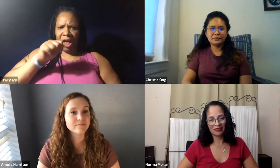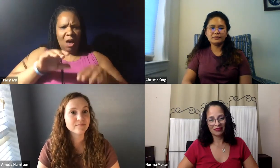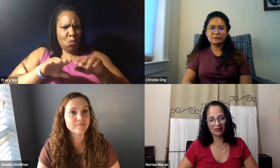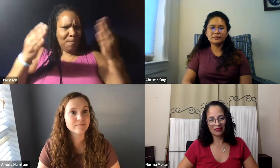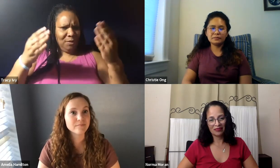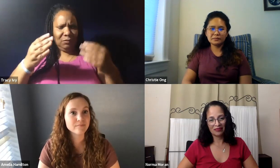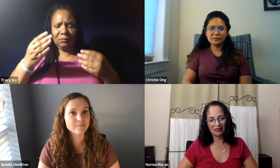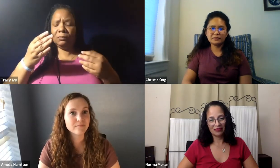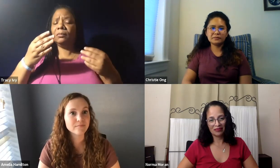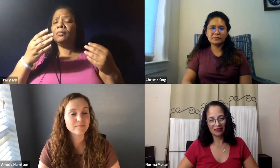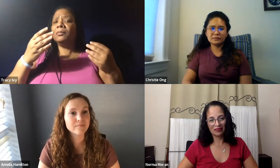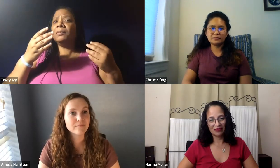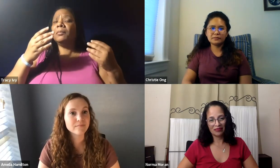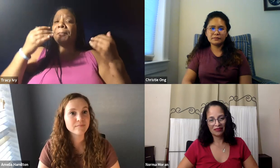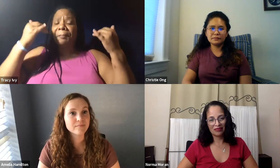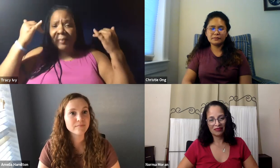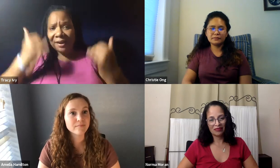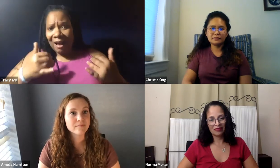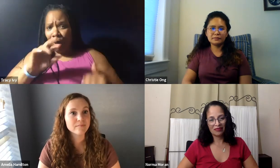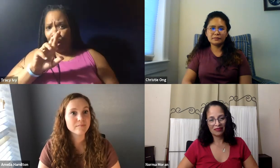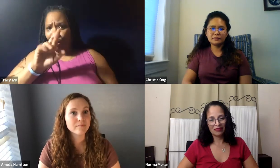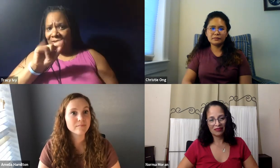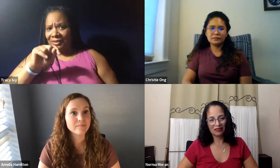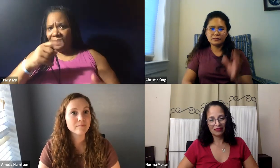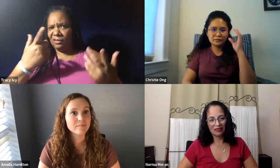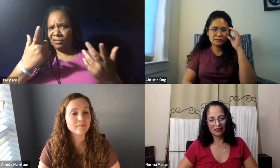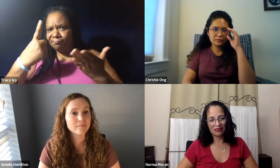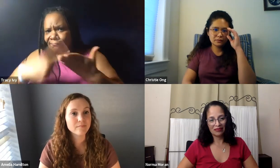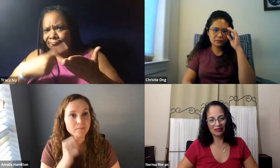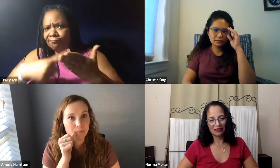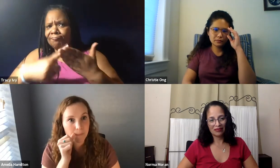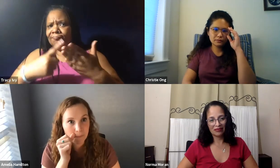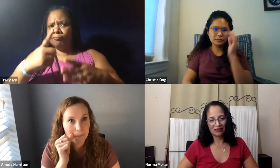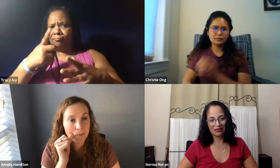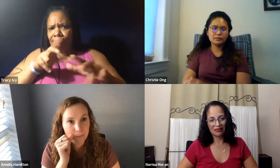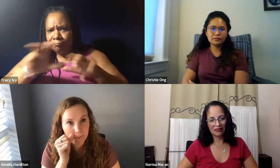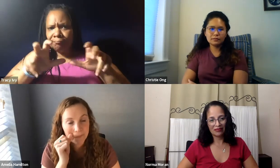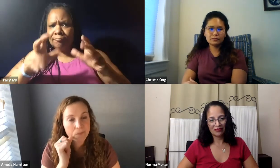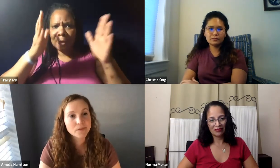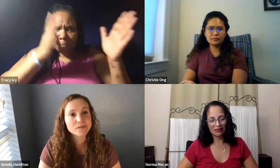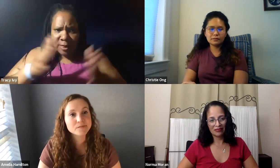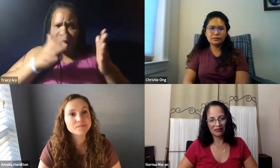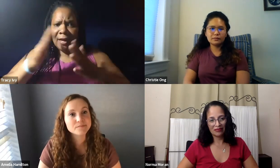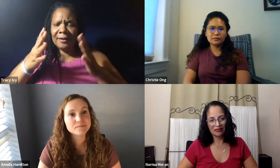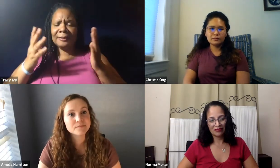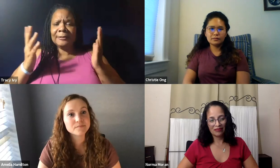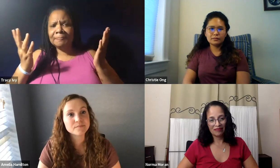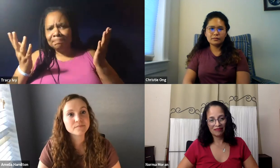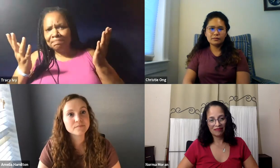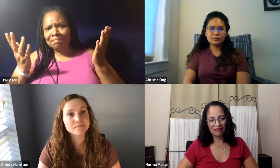Before, I did believe RIT should have stayed closed. But RIT has been having discussions. They've been